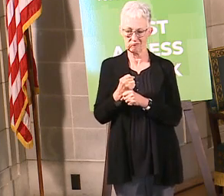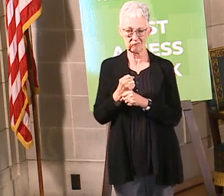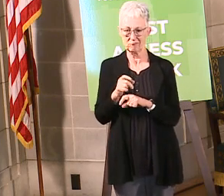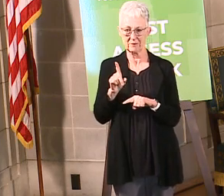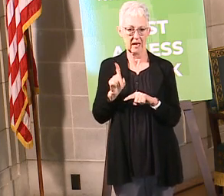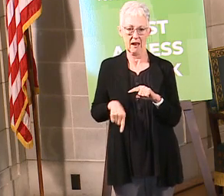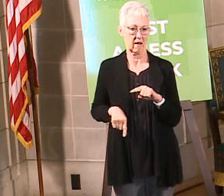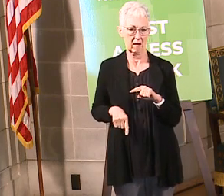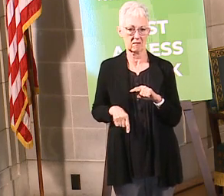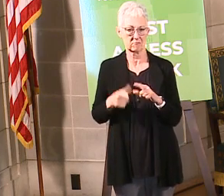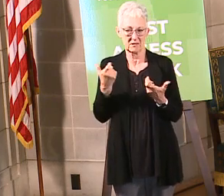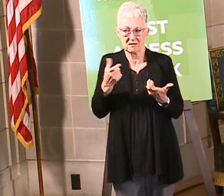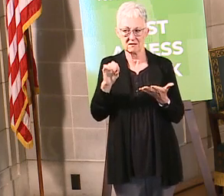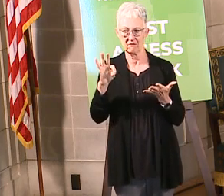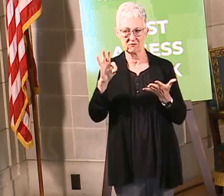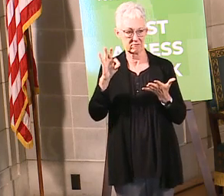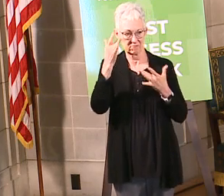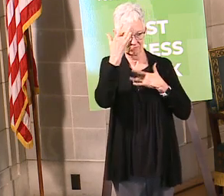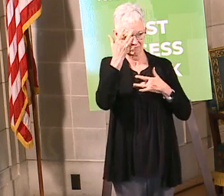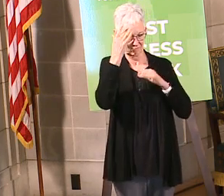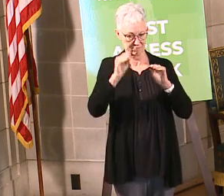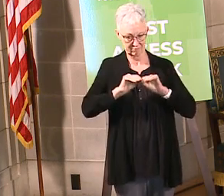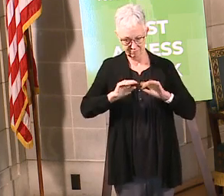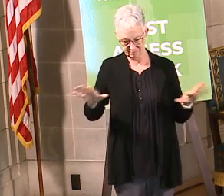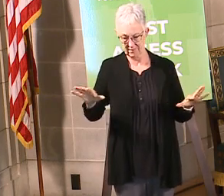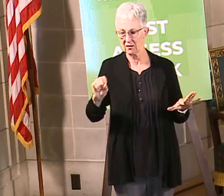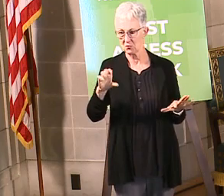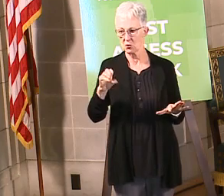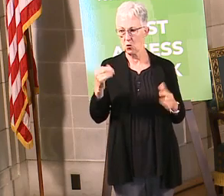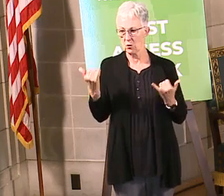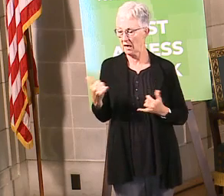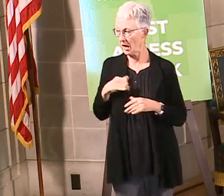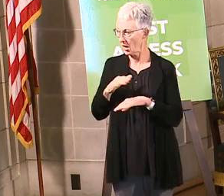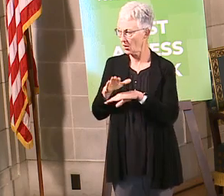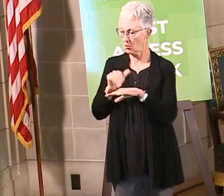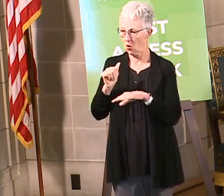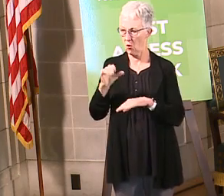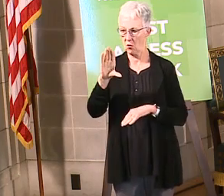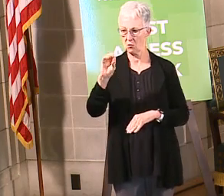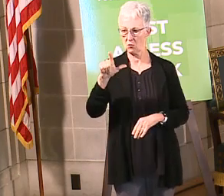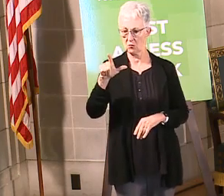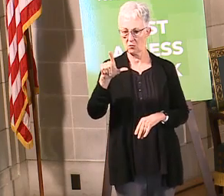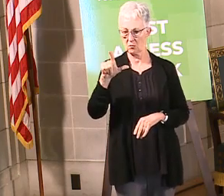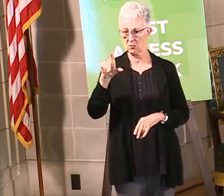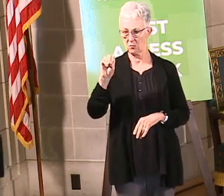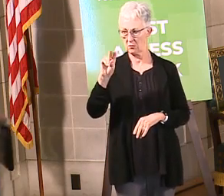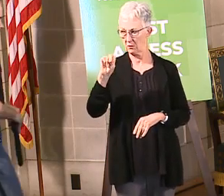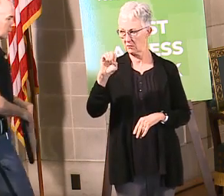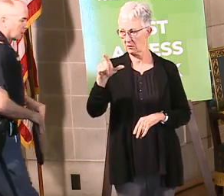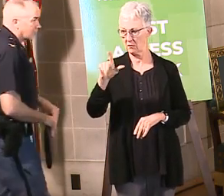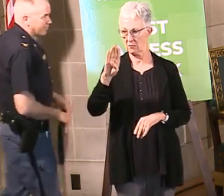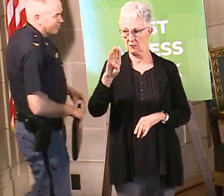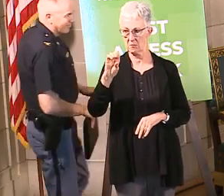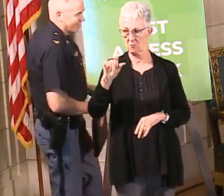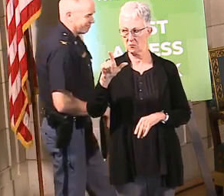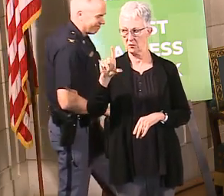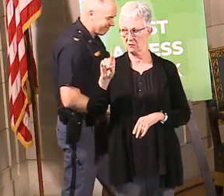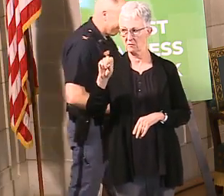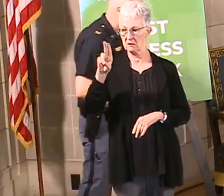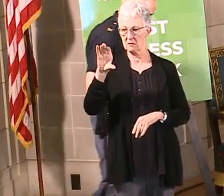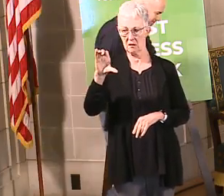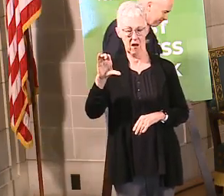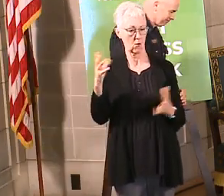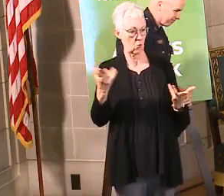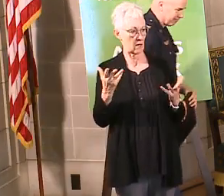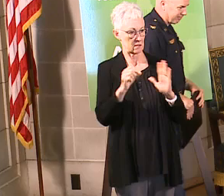those flags at half-staff. And at this time, I'd like to call up Colonel Bolduc to talk about all the great work that Nebraska State Patrol has been doing throughout